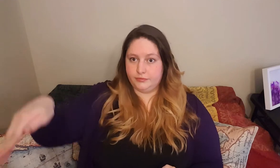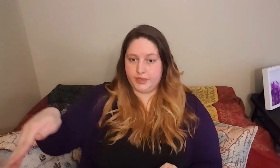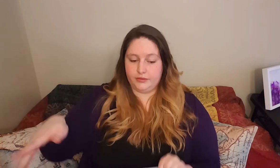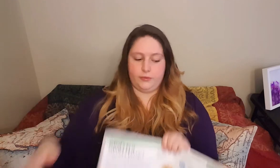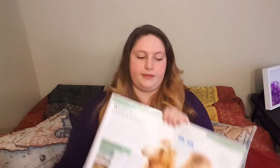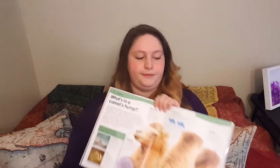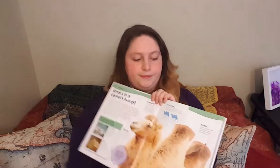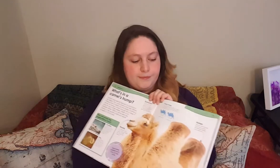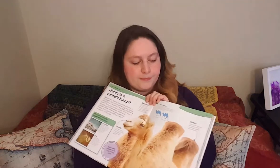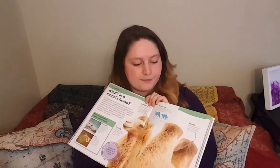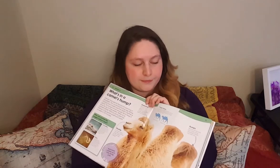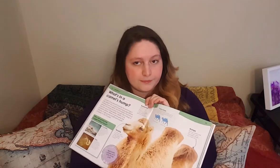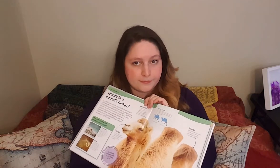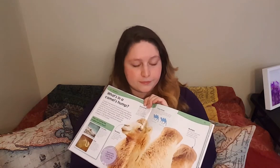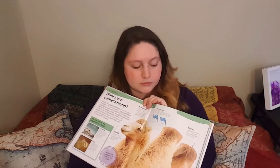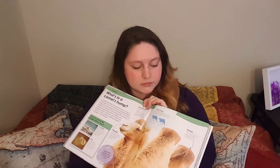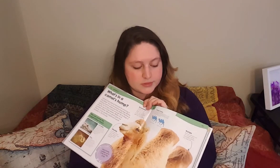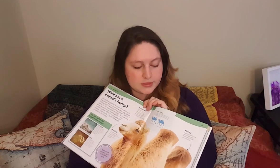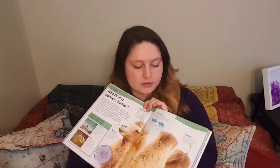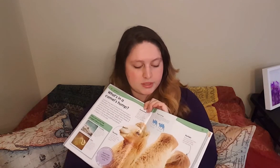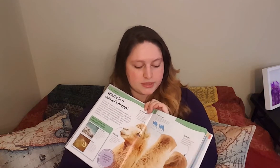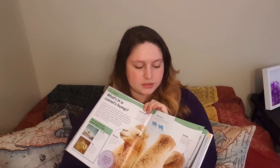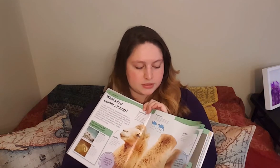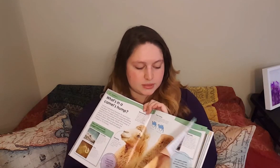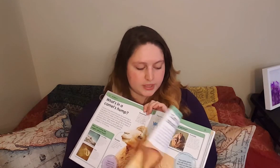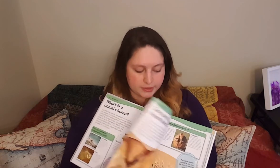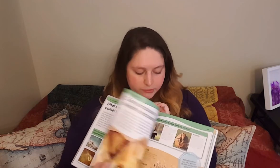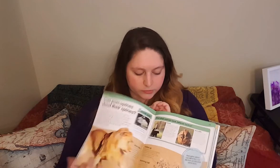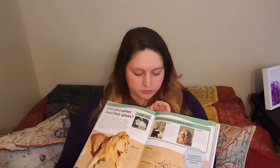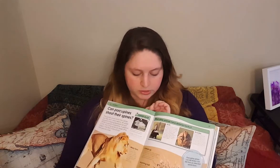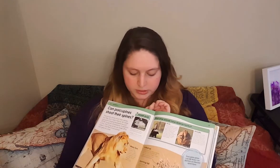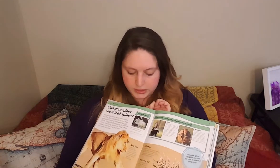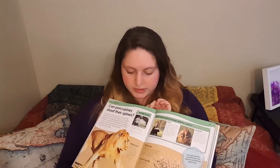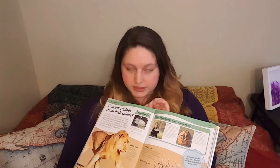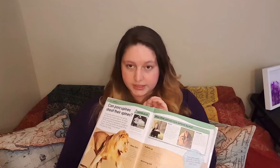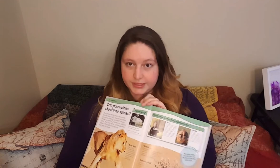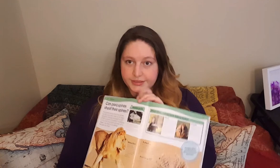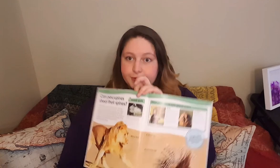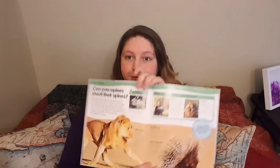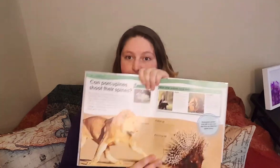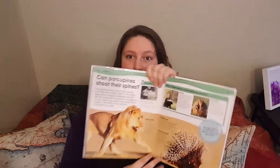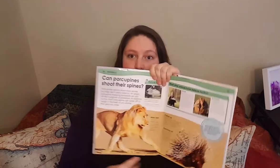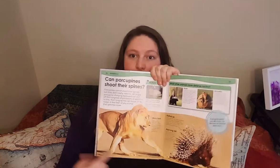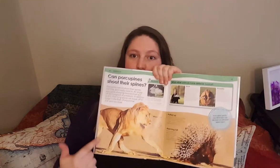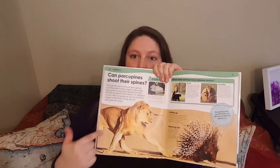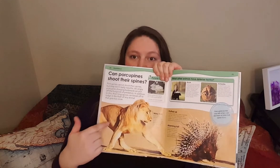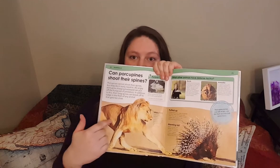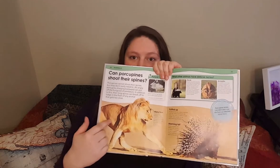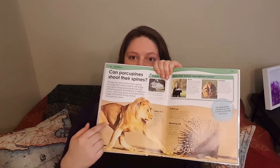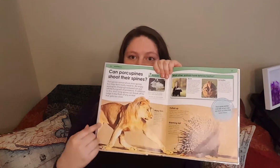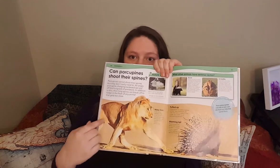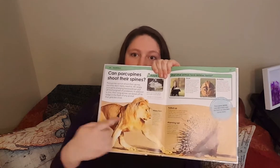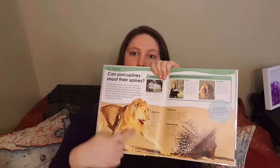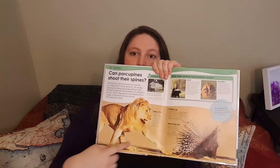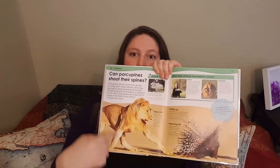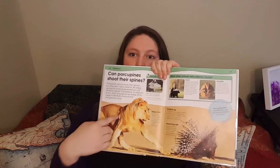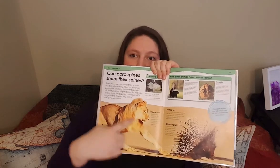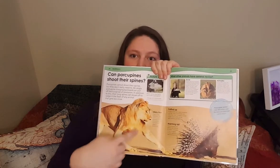Either way. Let's see our next animal. Is. I see a couple. I'm going do